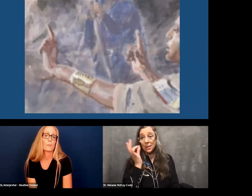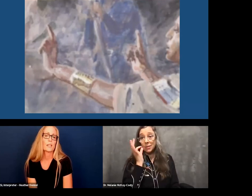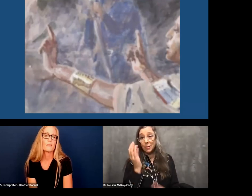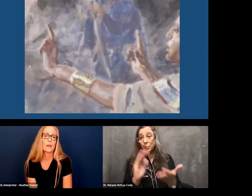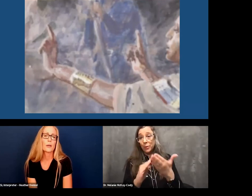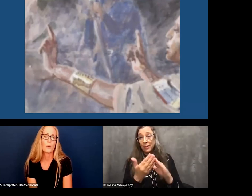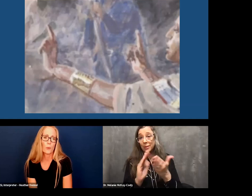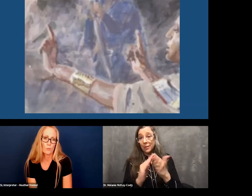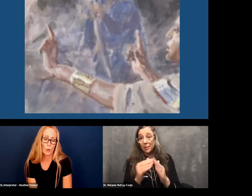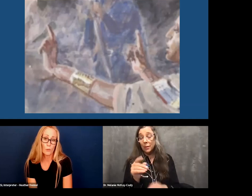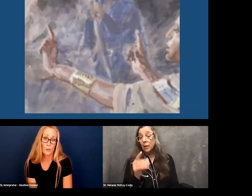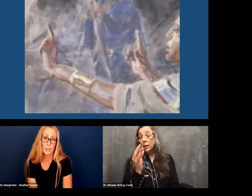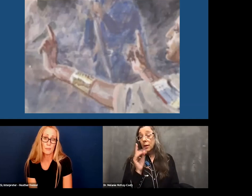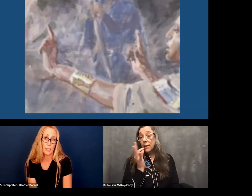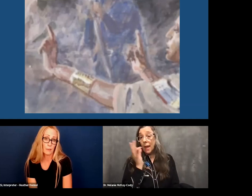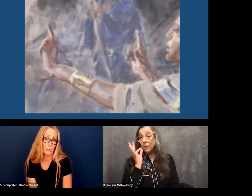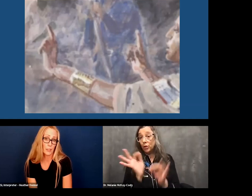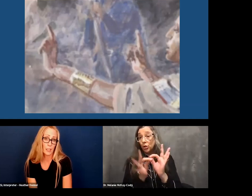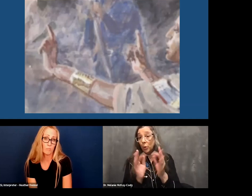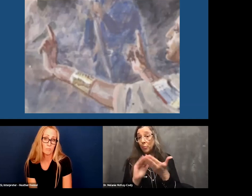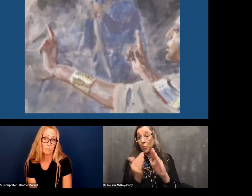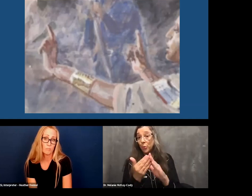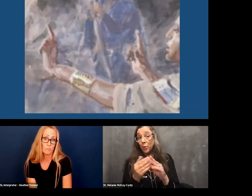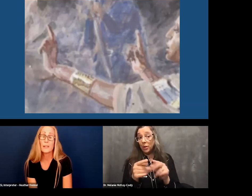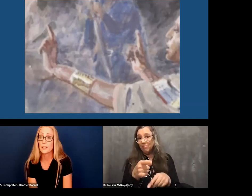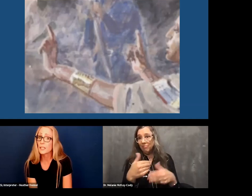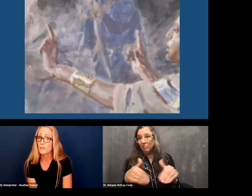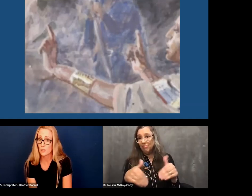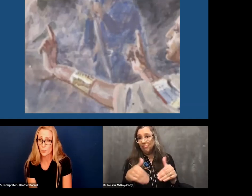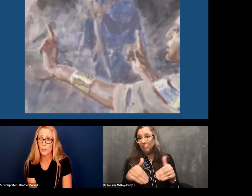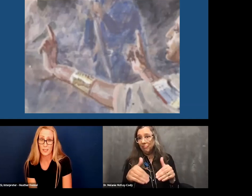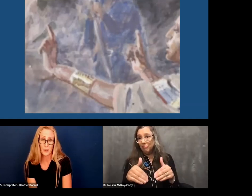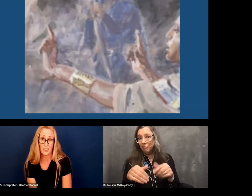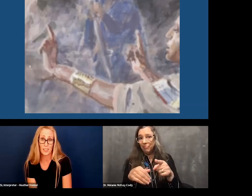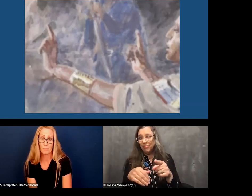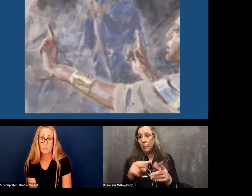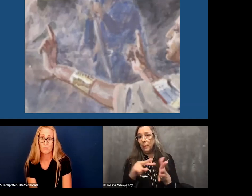She plays a very important role for the deaf native community. And the native interpreting community.